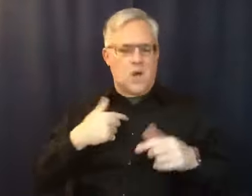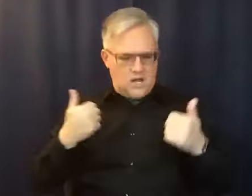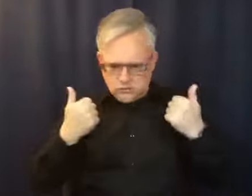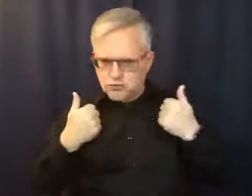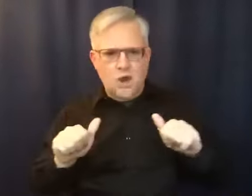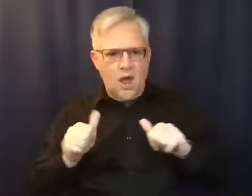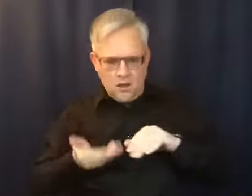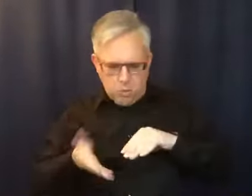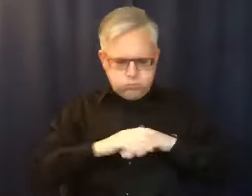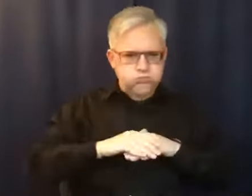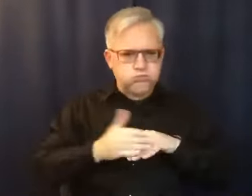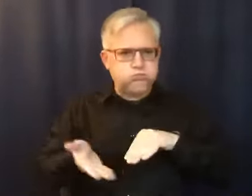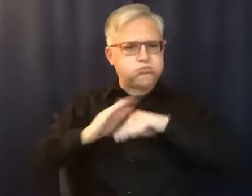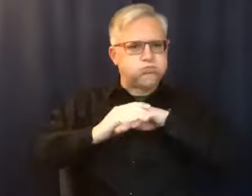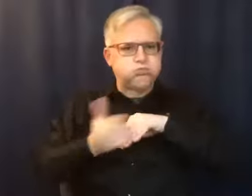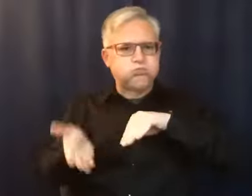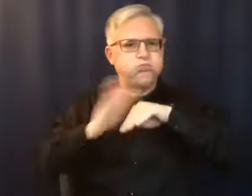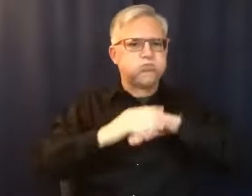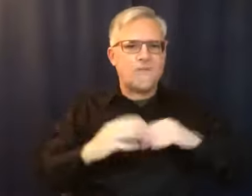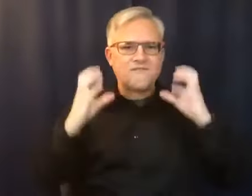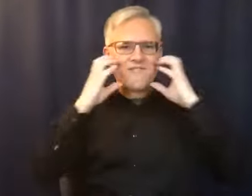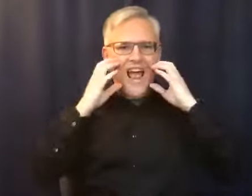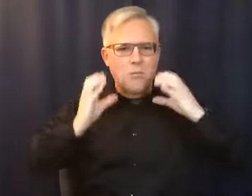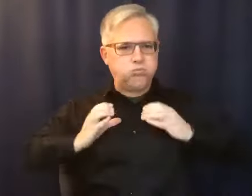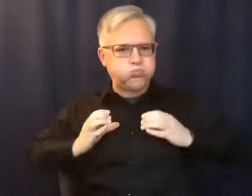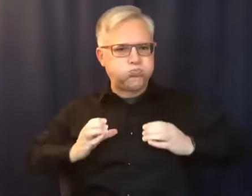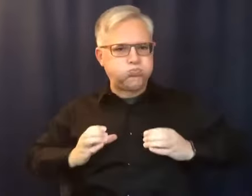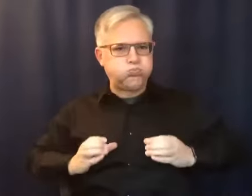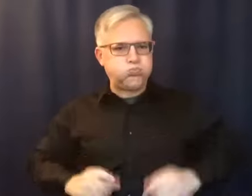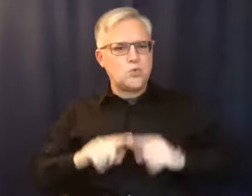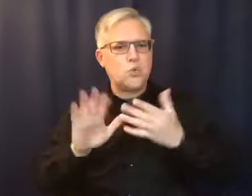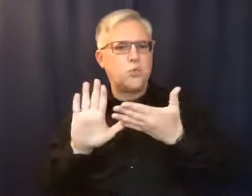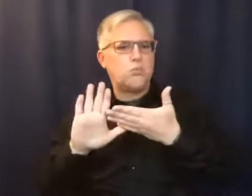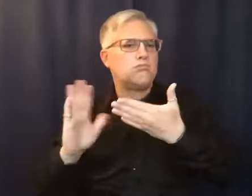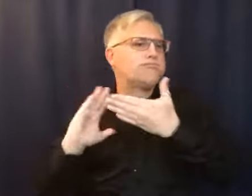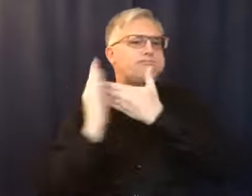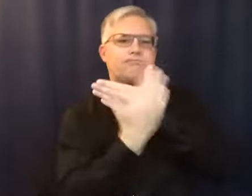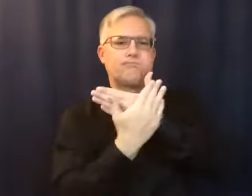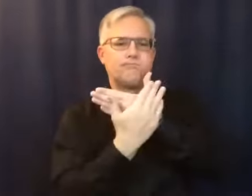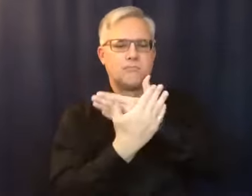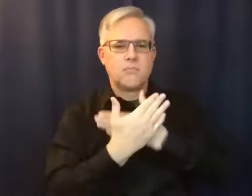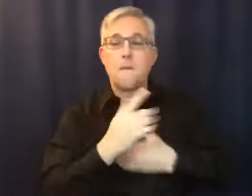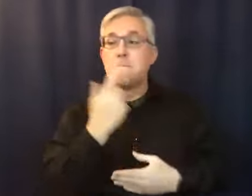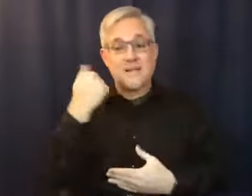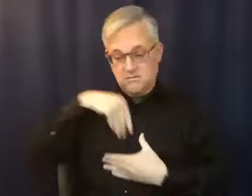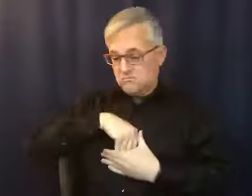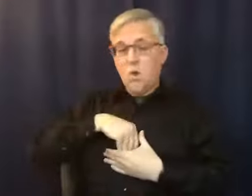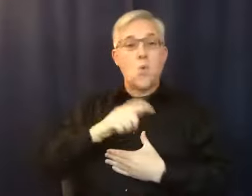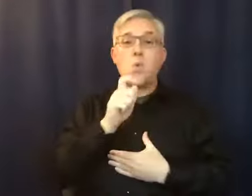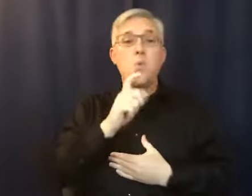to cover the real Dawn. Because actually, I didn't know who the real Dawn was. I just knew she was a wounded